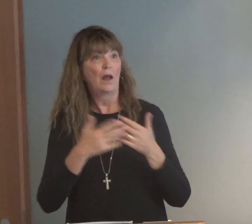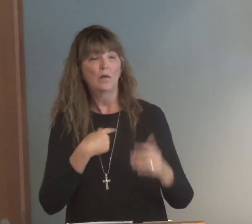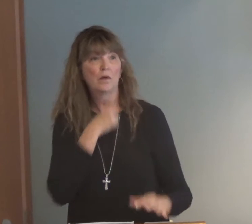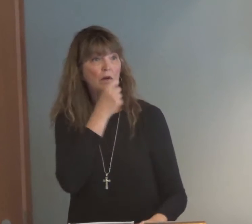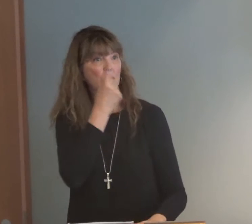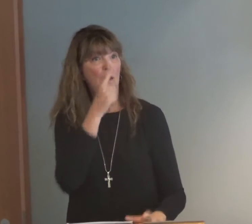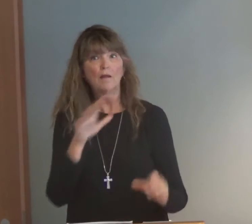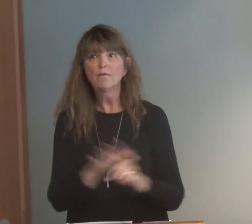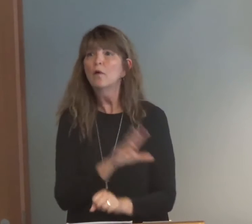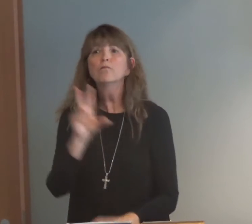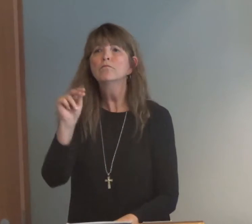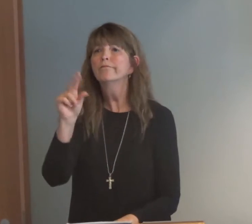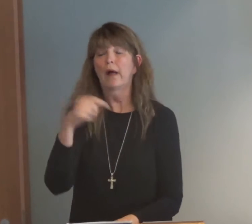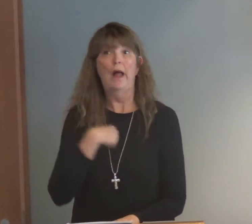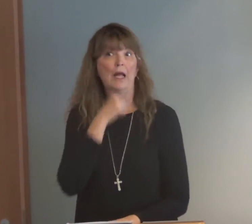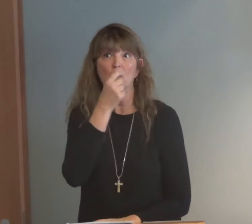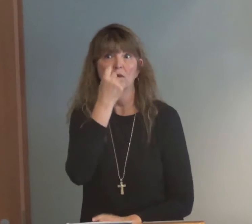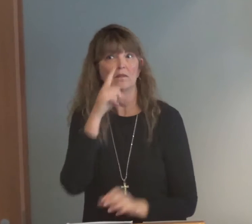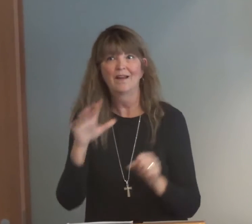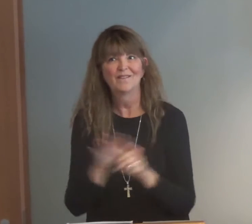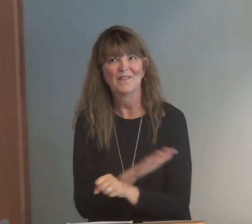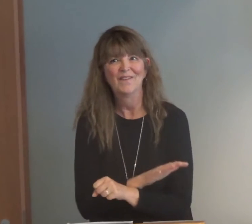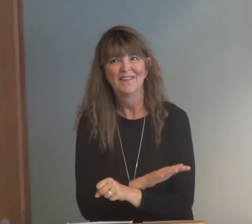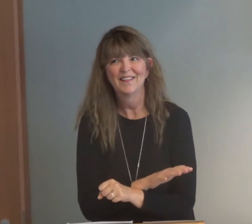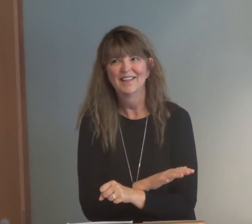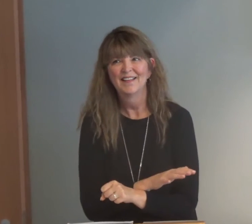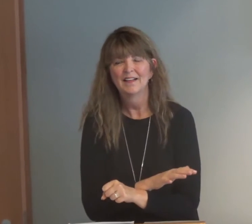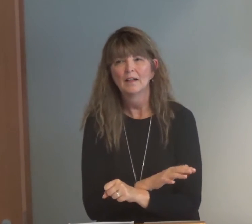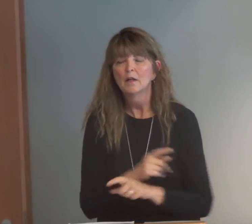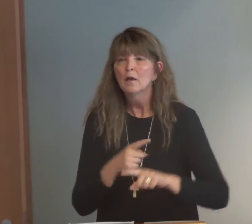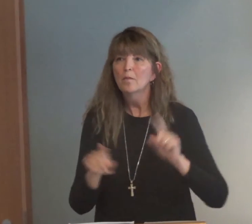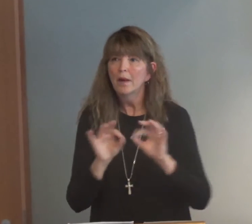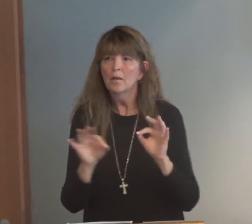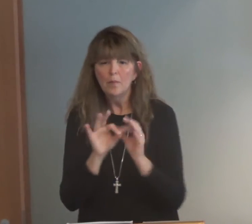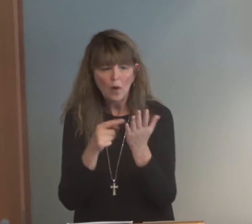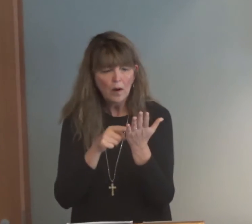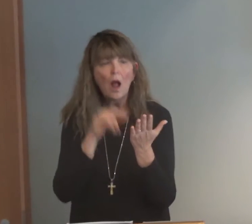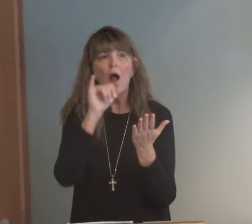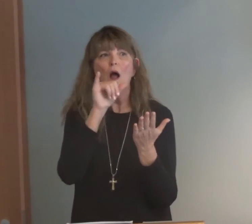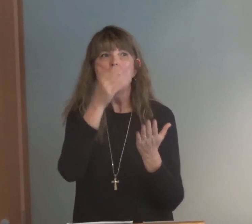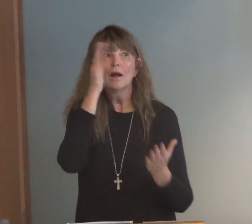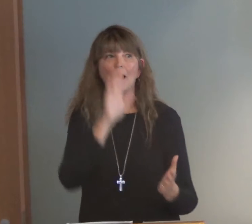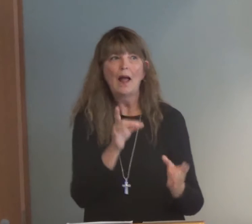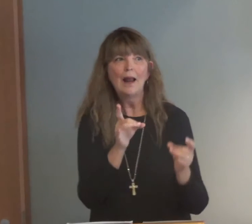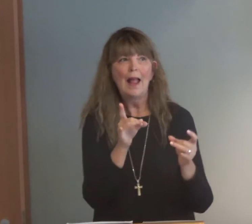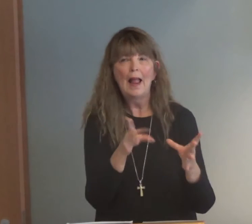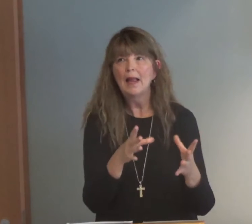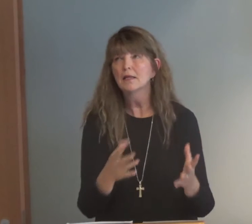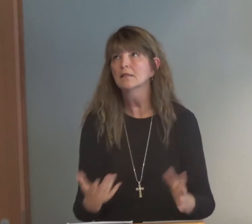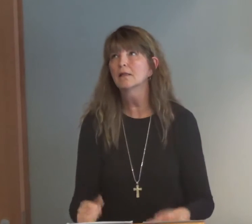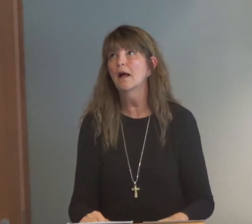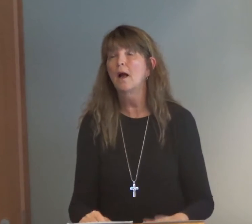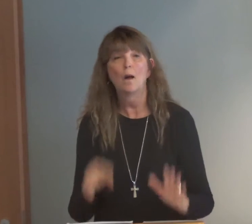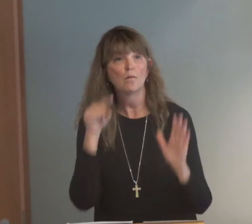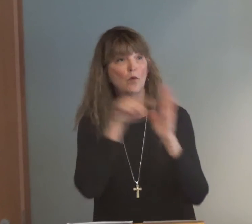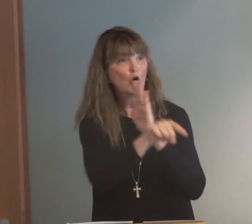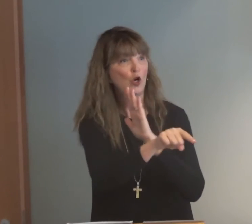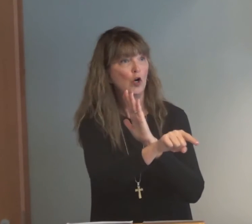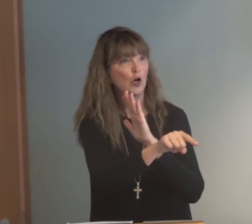the book from beginning to the end. And it doesn't mean we have to understand everything fully. I don't understand everything fully. But